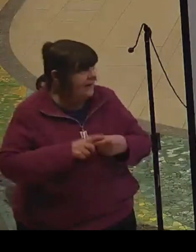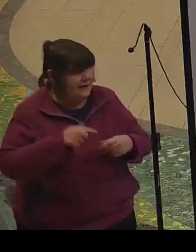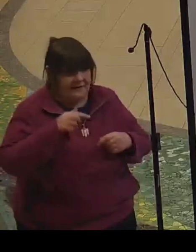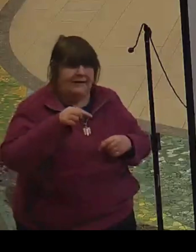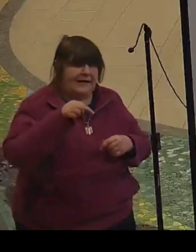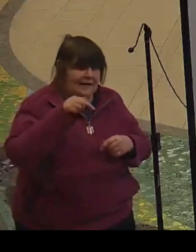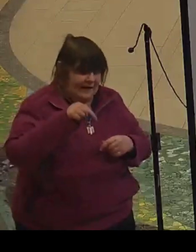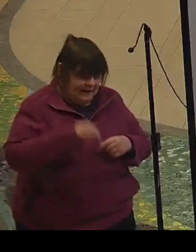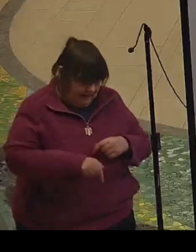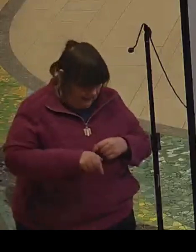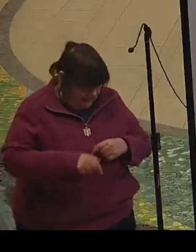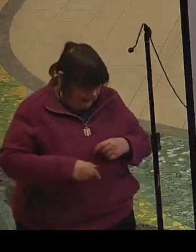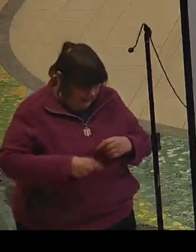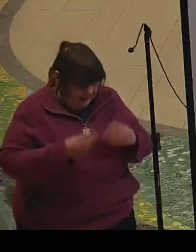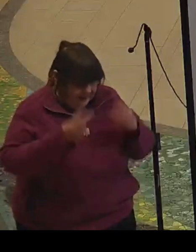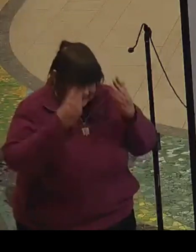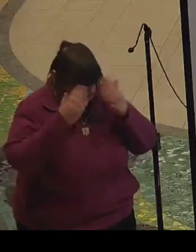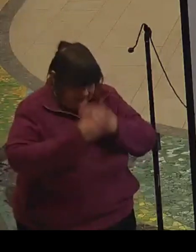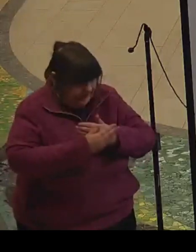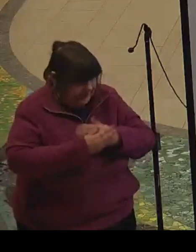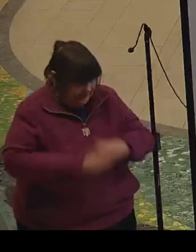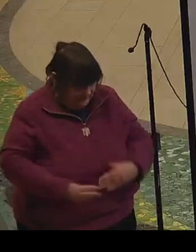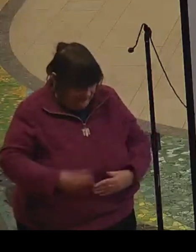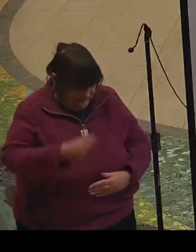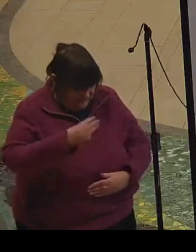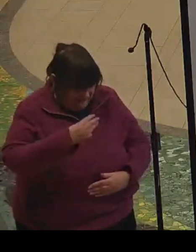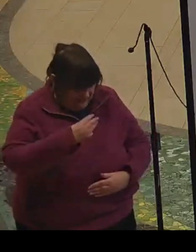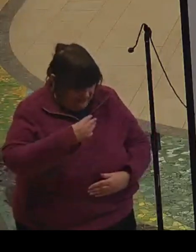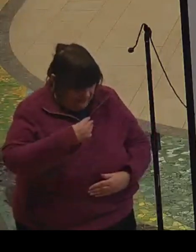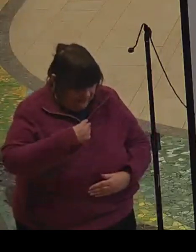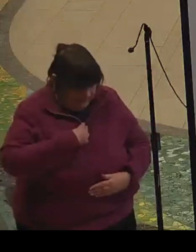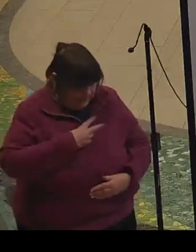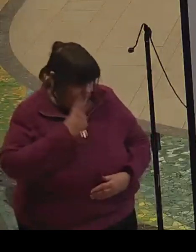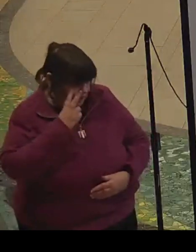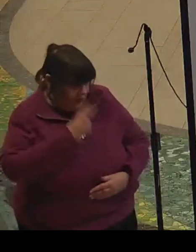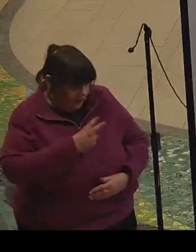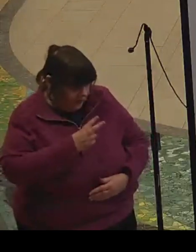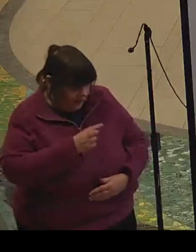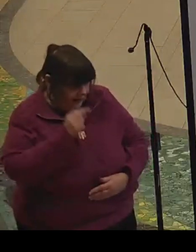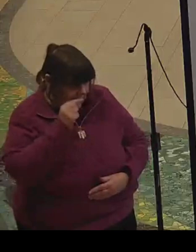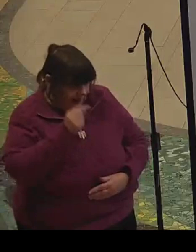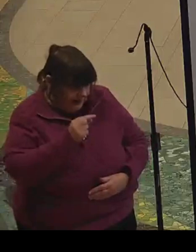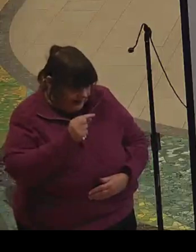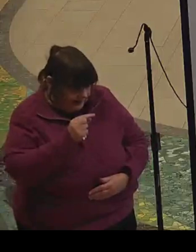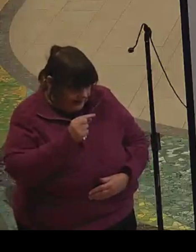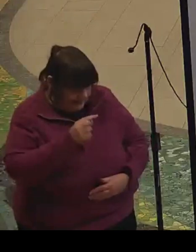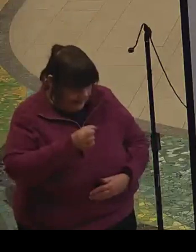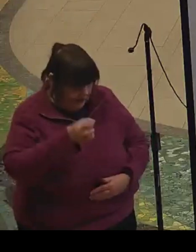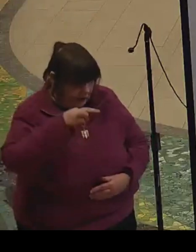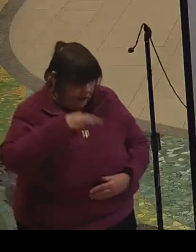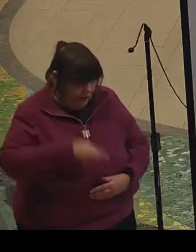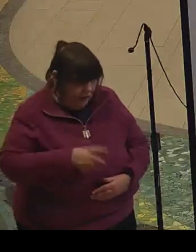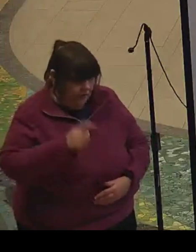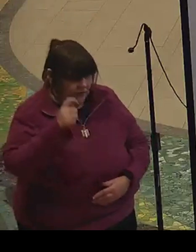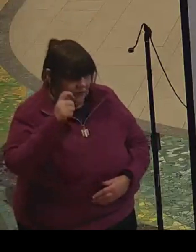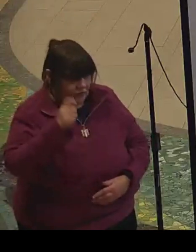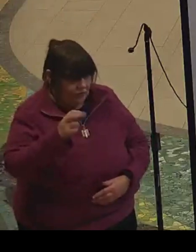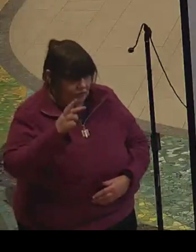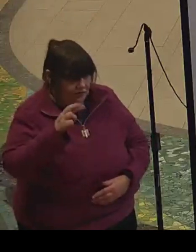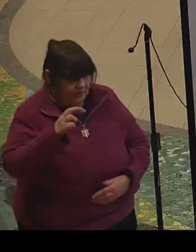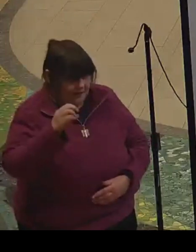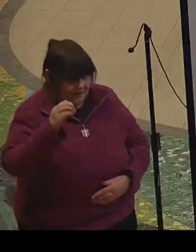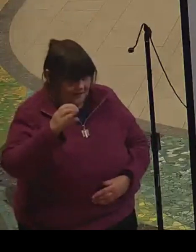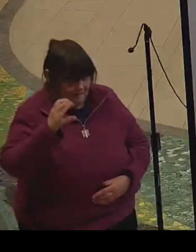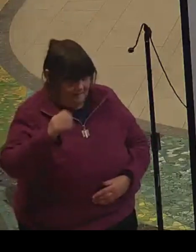And this evening, we saw a little of